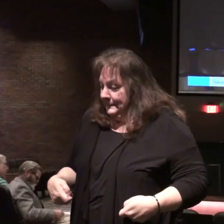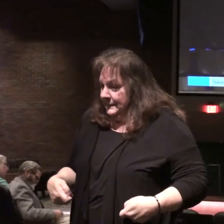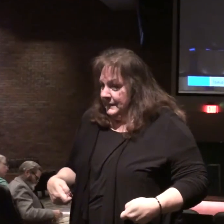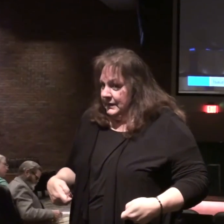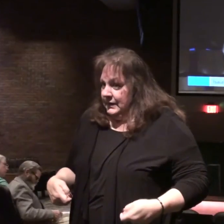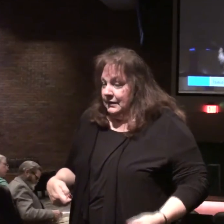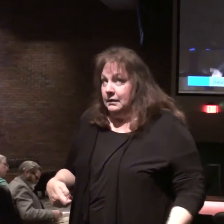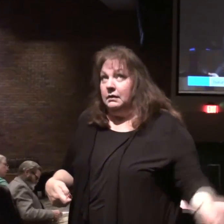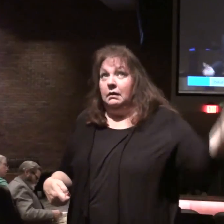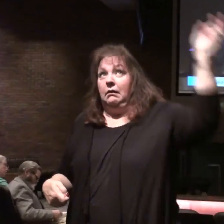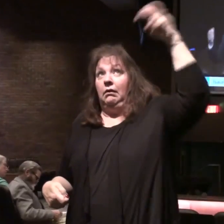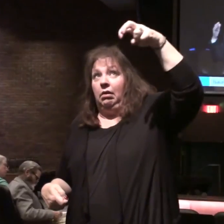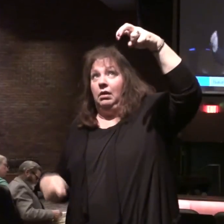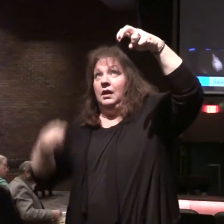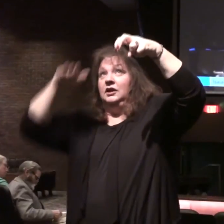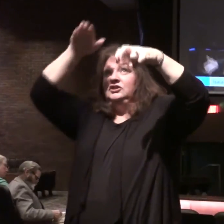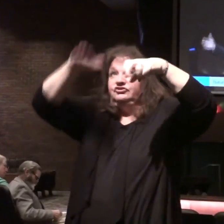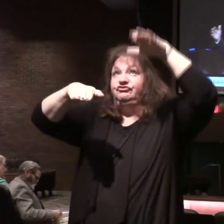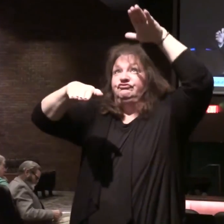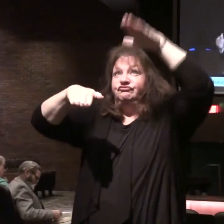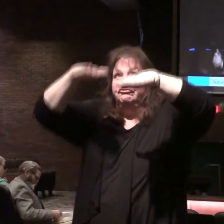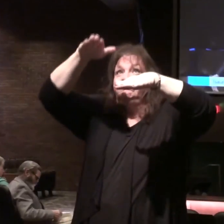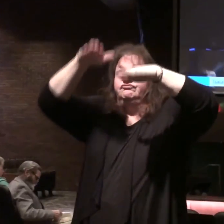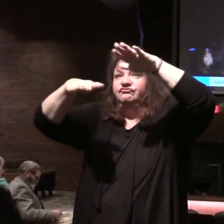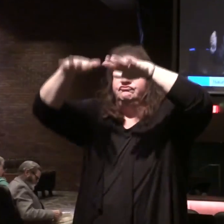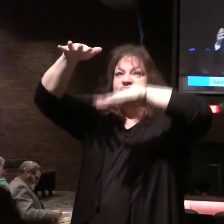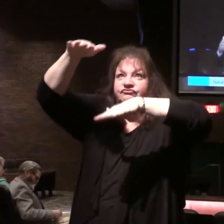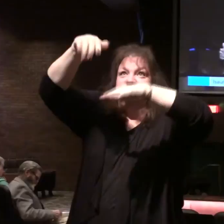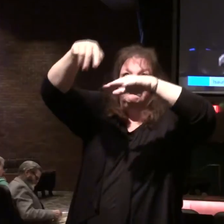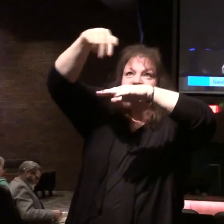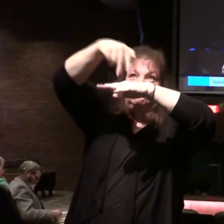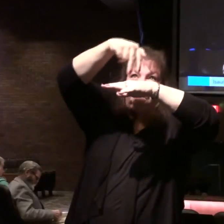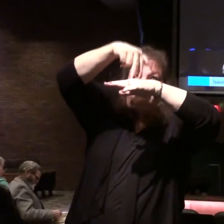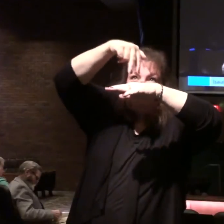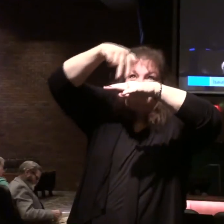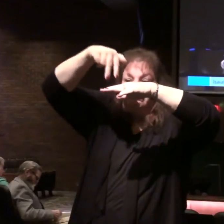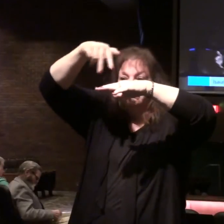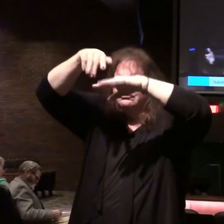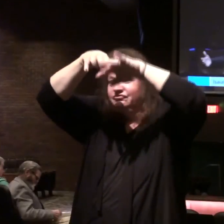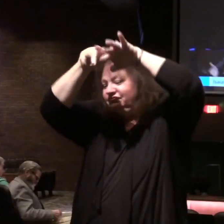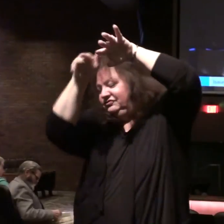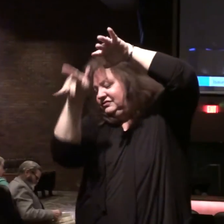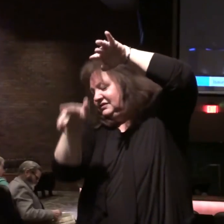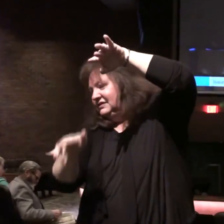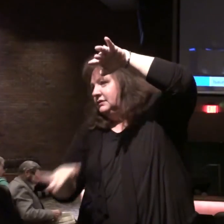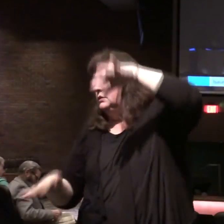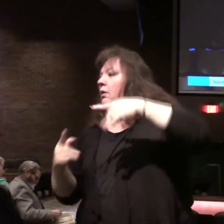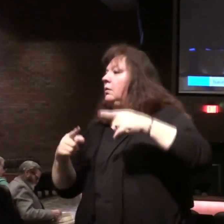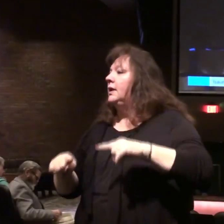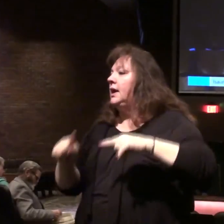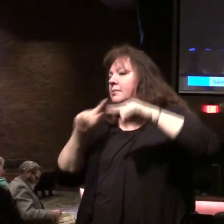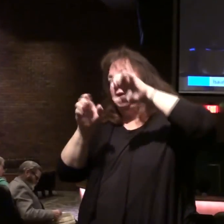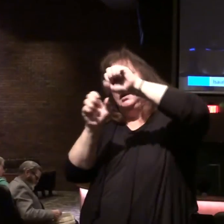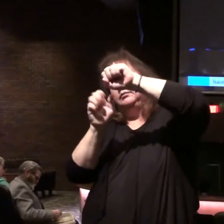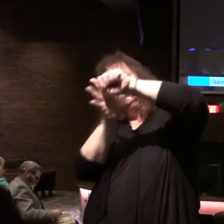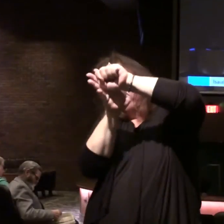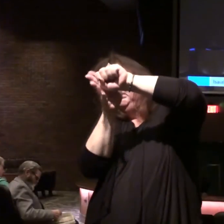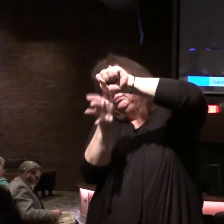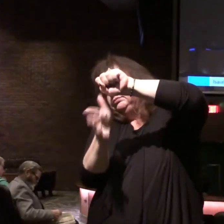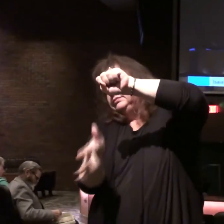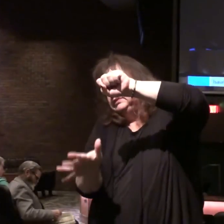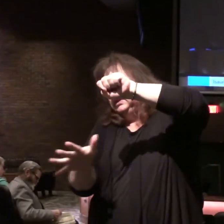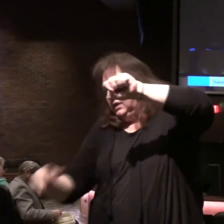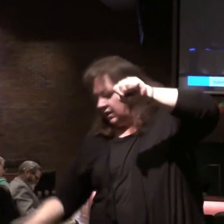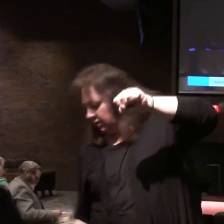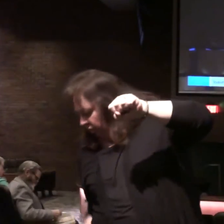And they would get in and trample on those grapes and walk around trampling with them with their feet. What happened? The juice would squirt out, spread